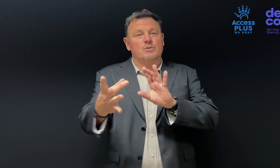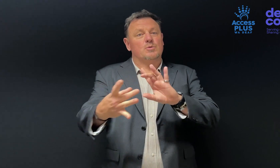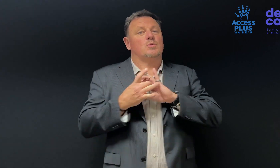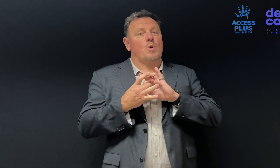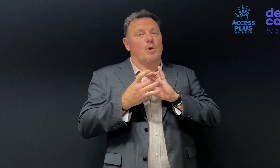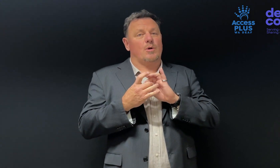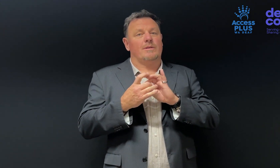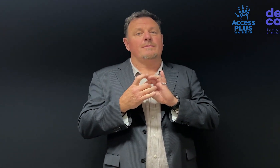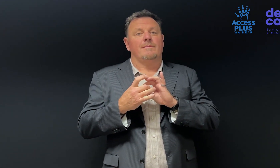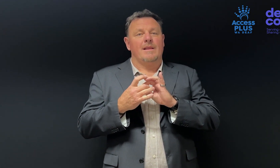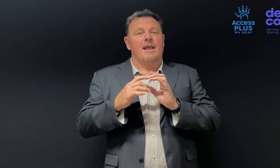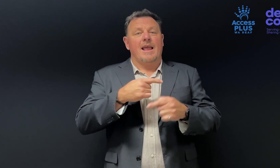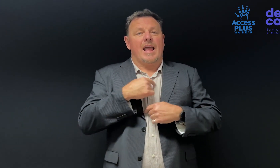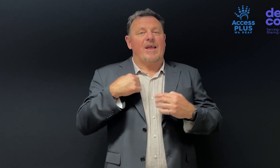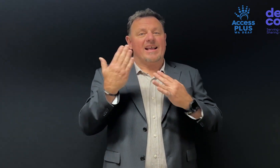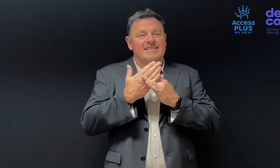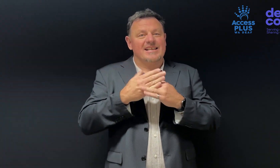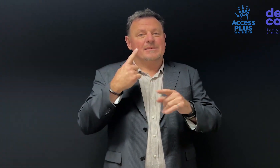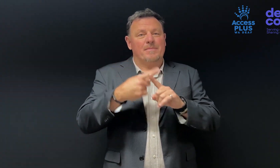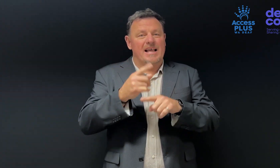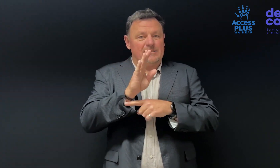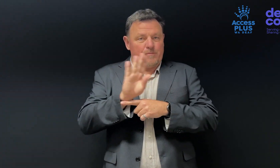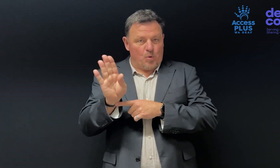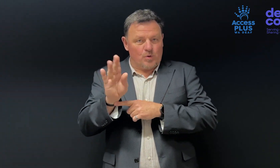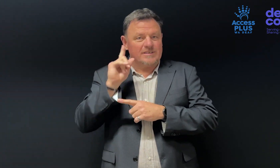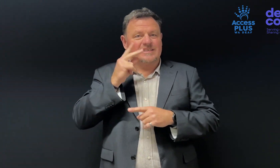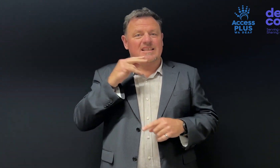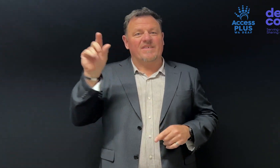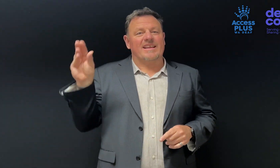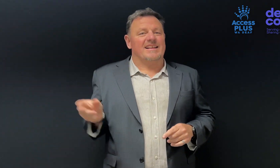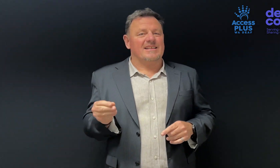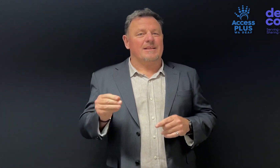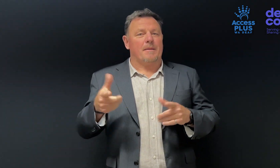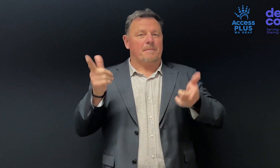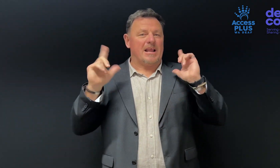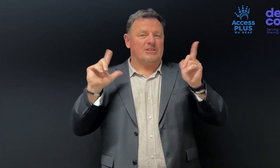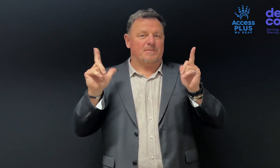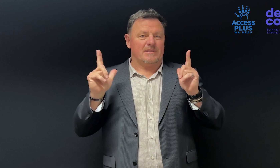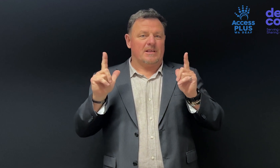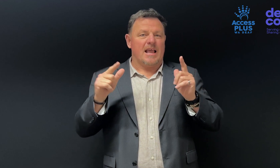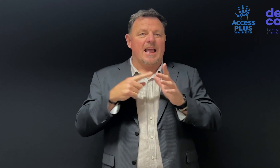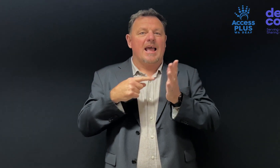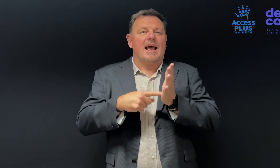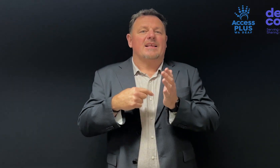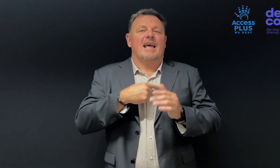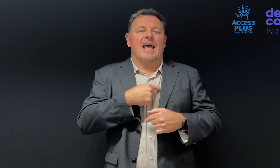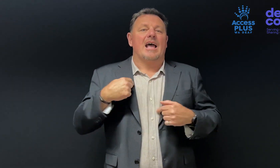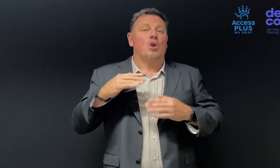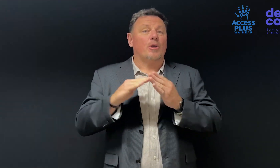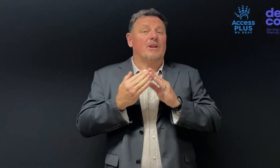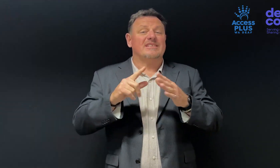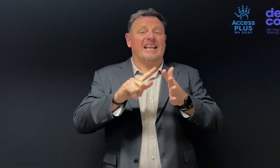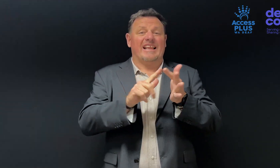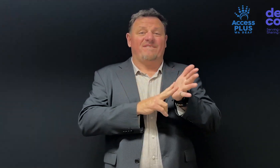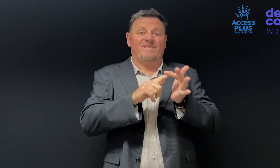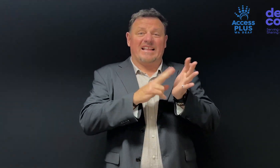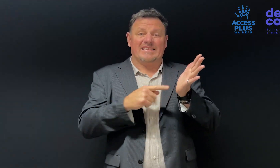to join us at our Access Plus board and Deaf Connect management team at our community events.